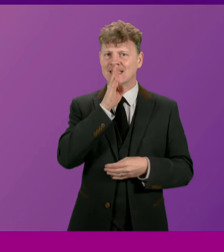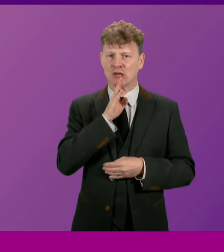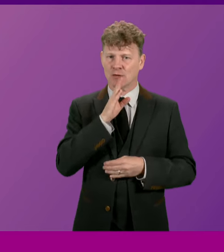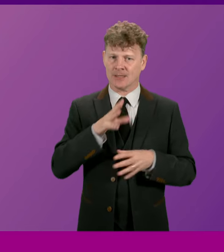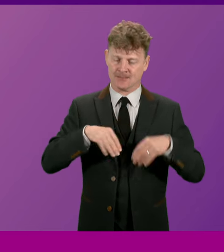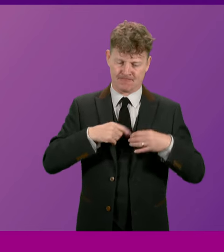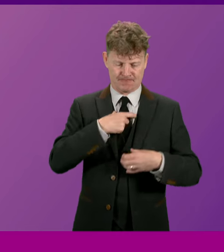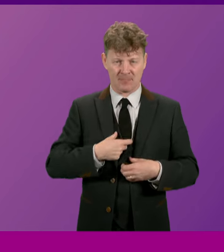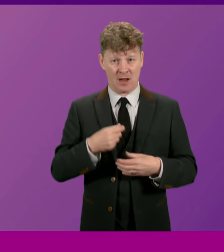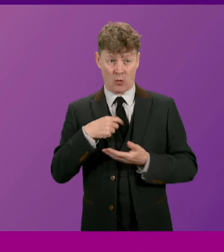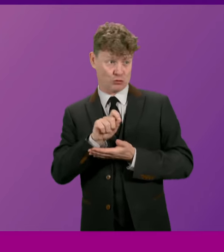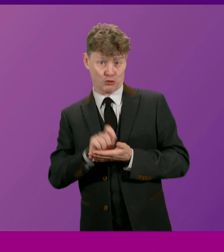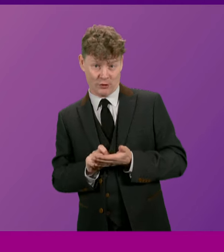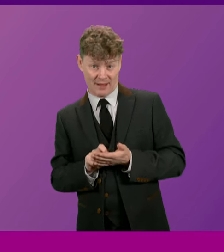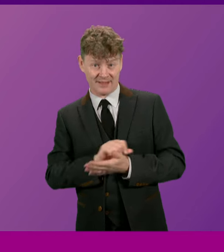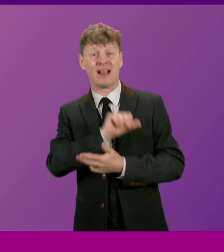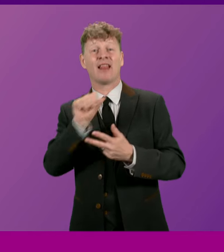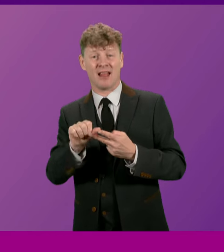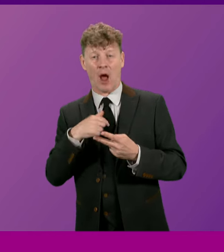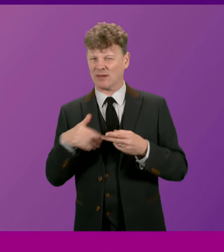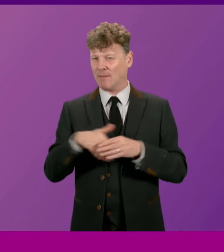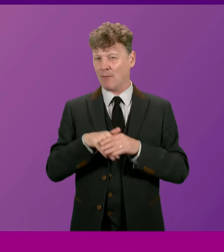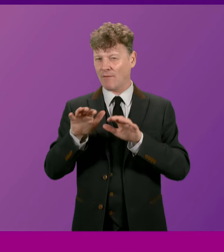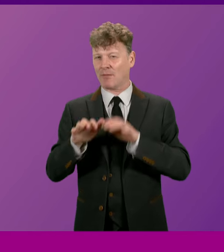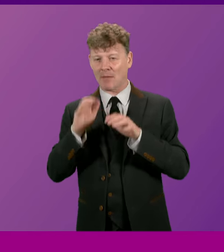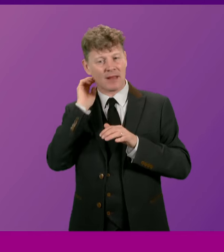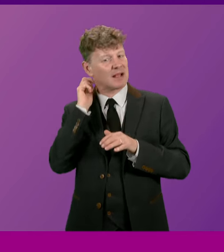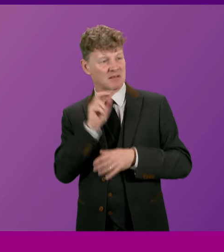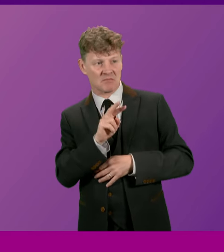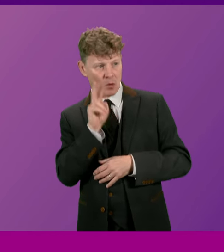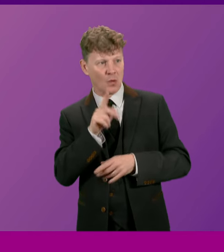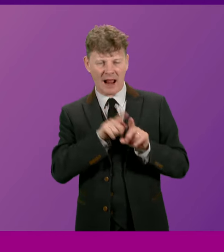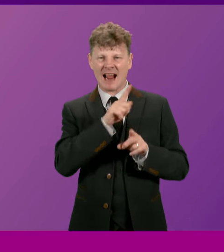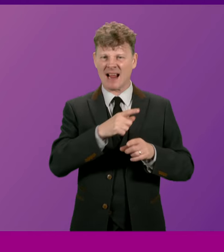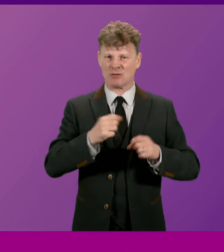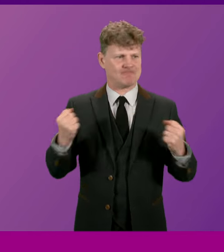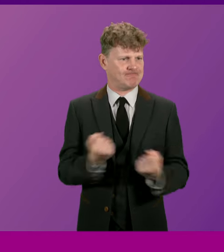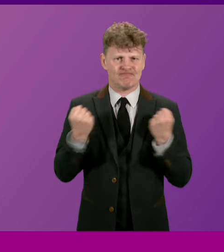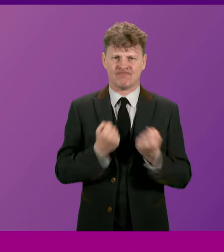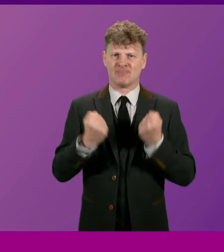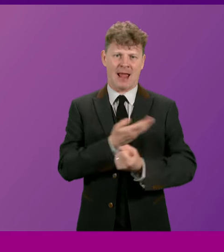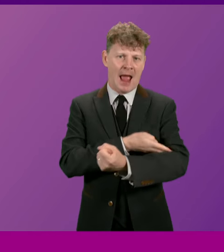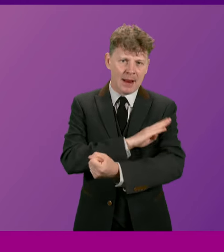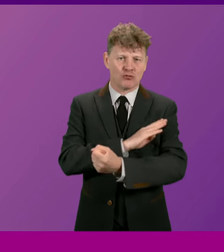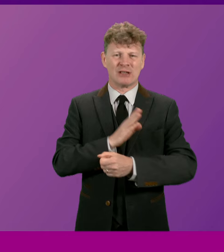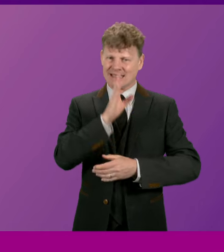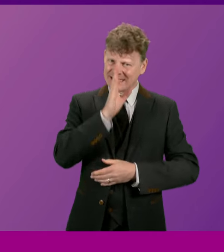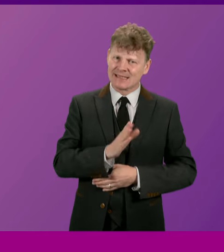As a journalist and as member of the public, it appeared to me that he acted with great energy and sincerity.